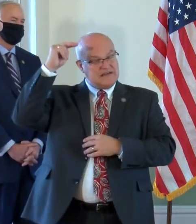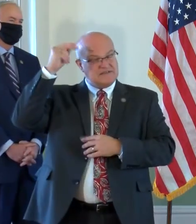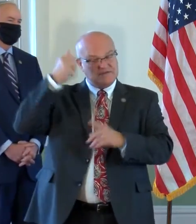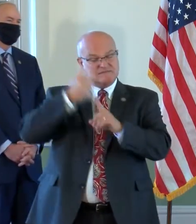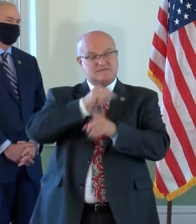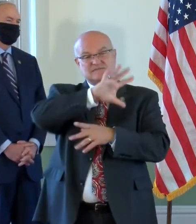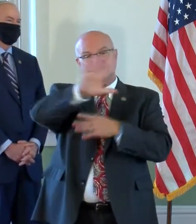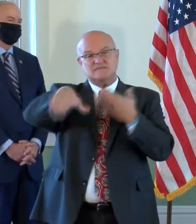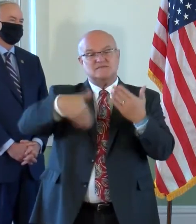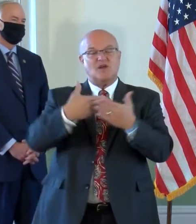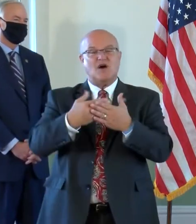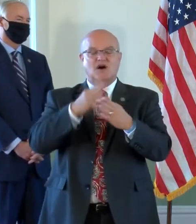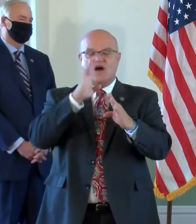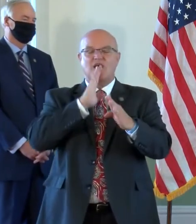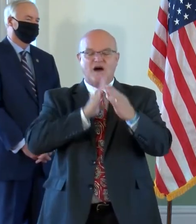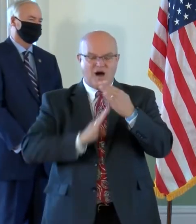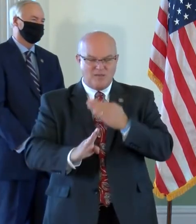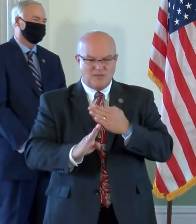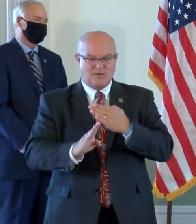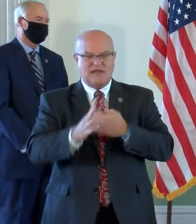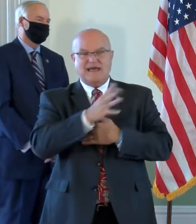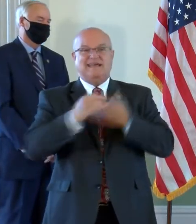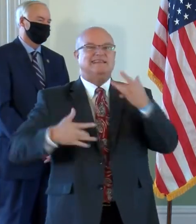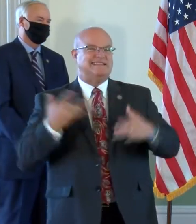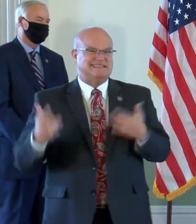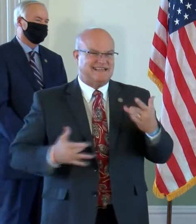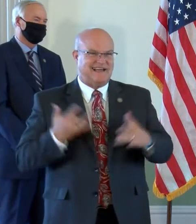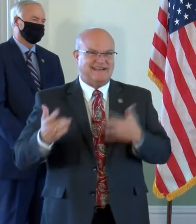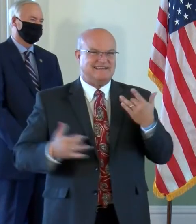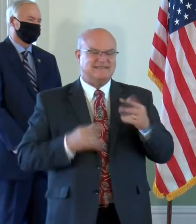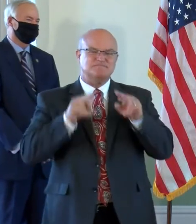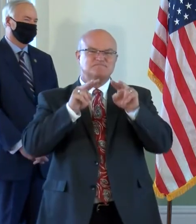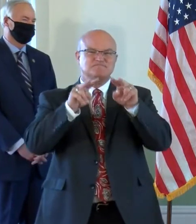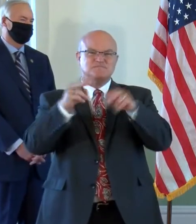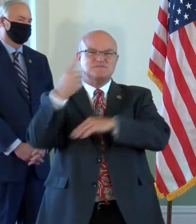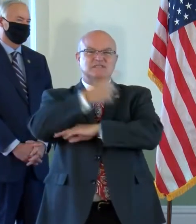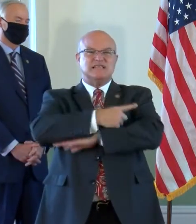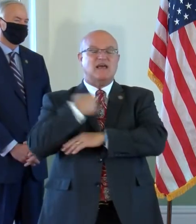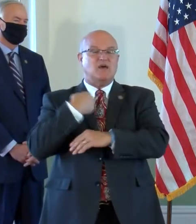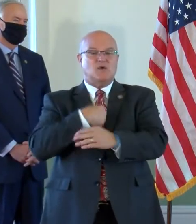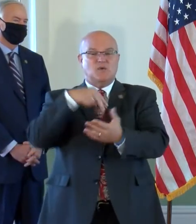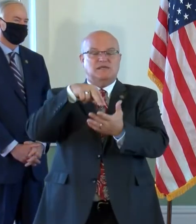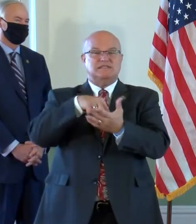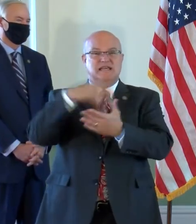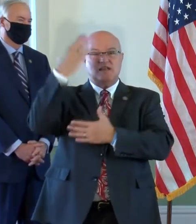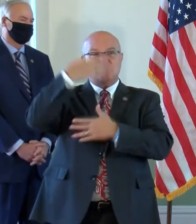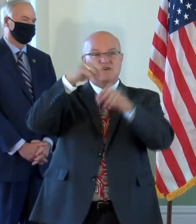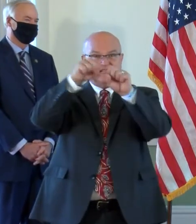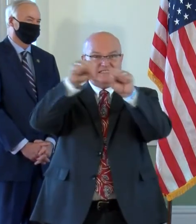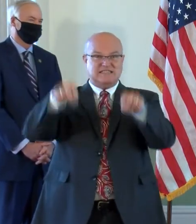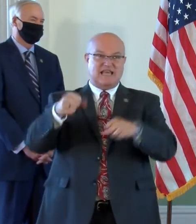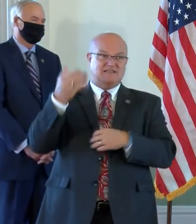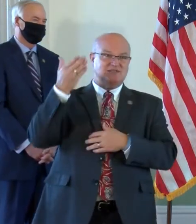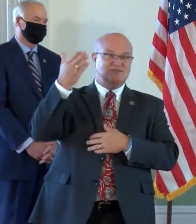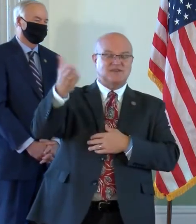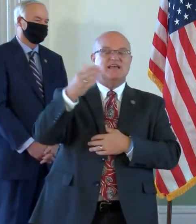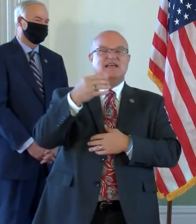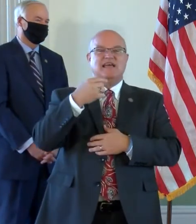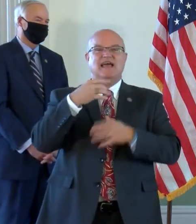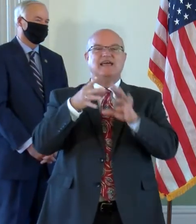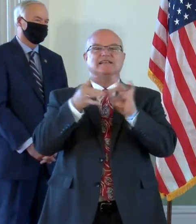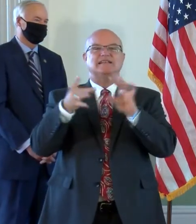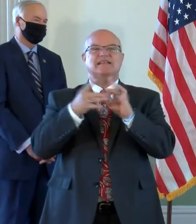are humbled and elated, and we look forward to the day we stand in front of his statue and tell